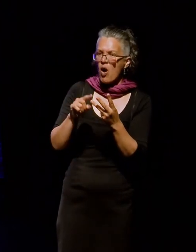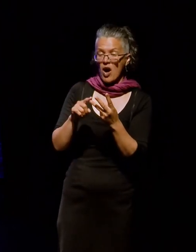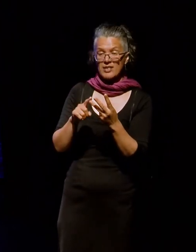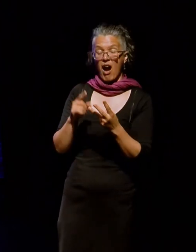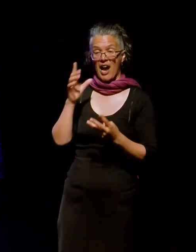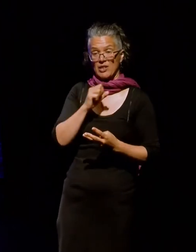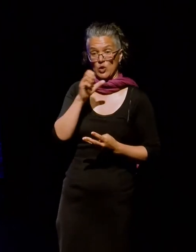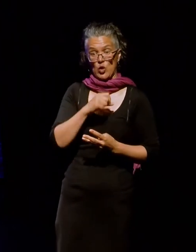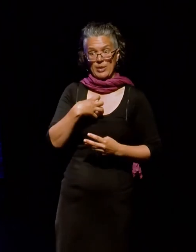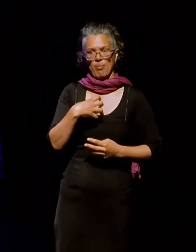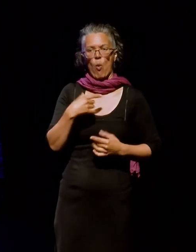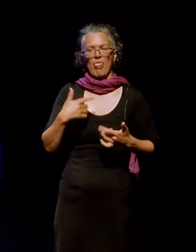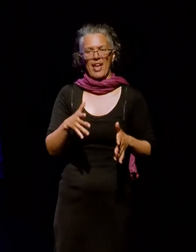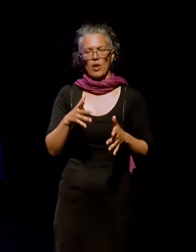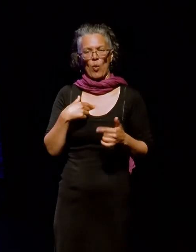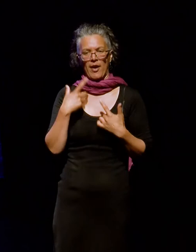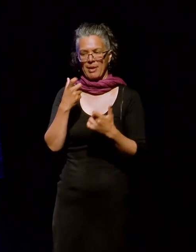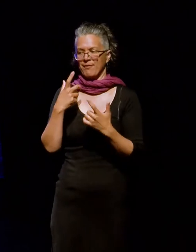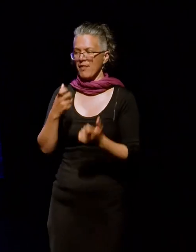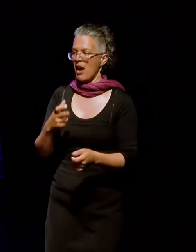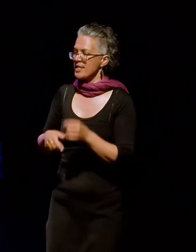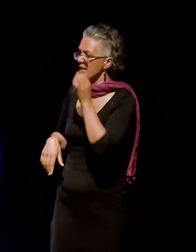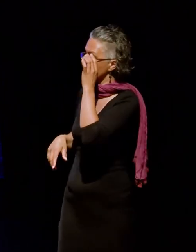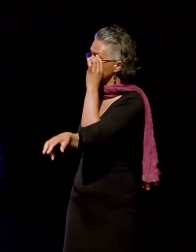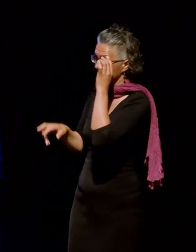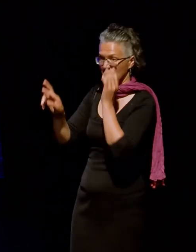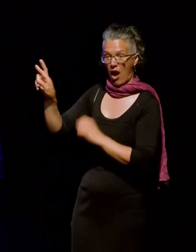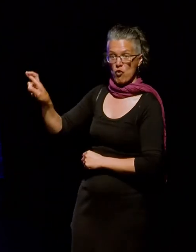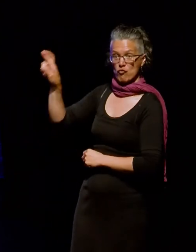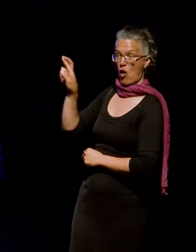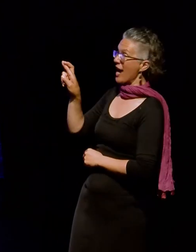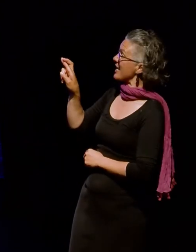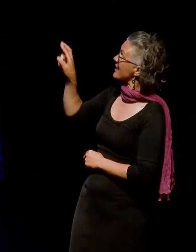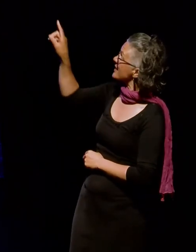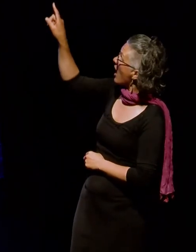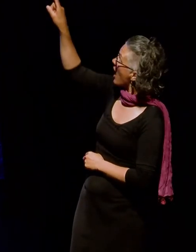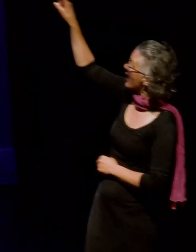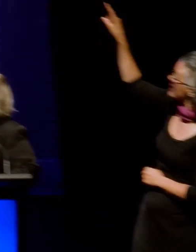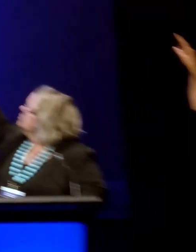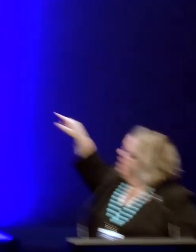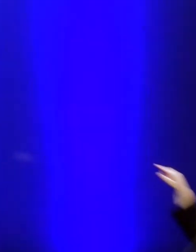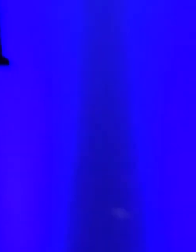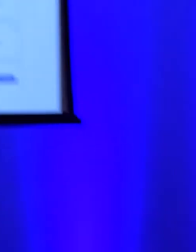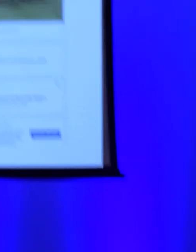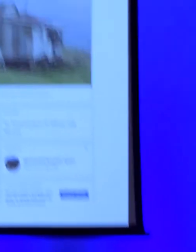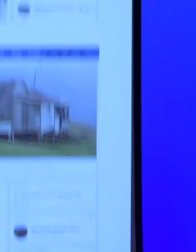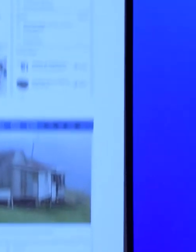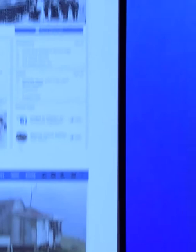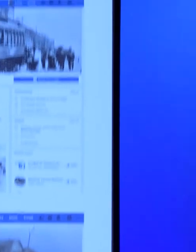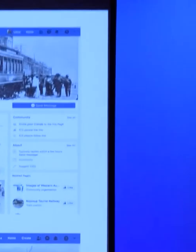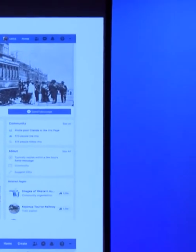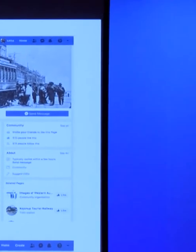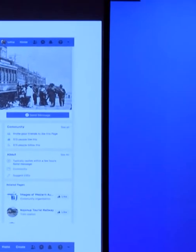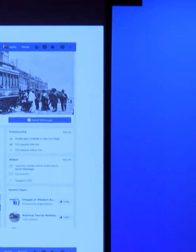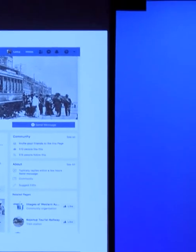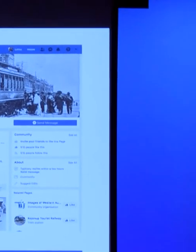been finding. On the screen here on the right hand side is two pages, a group in a page that I found through